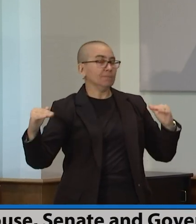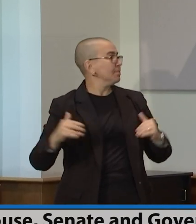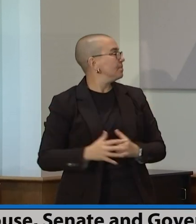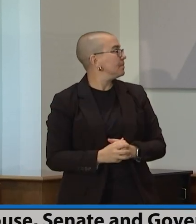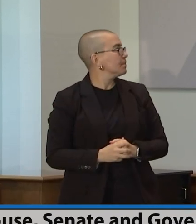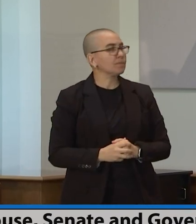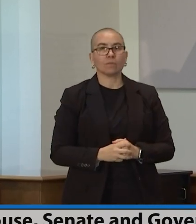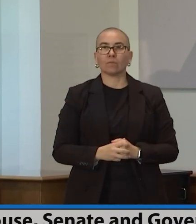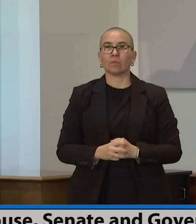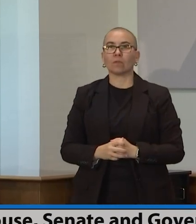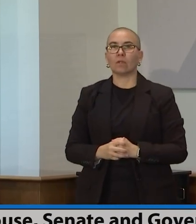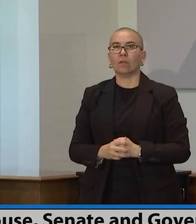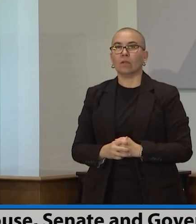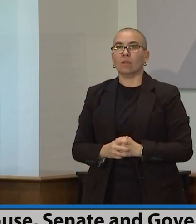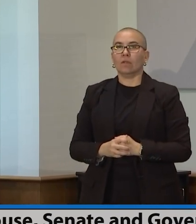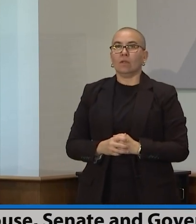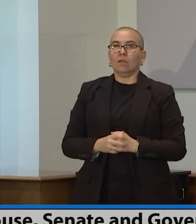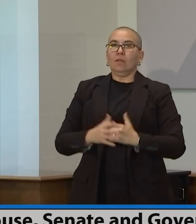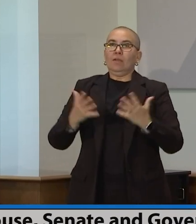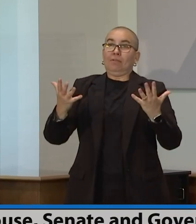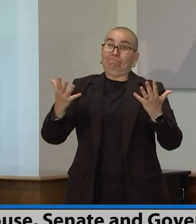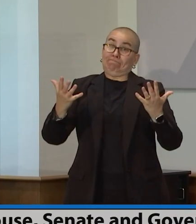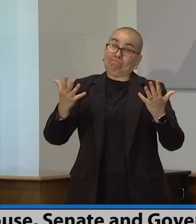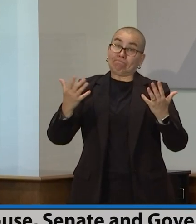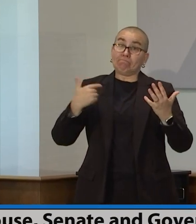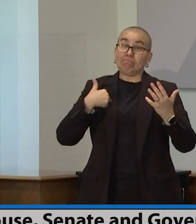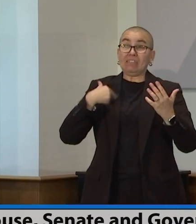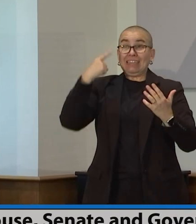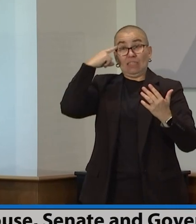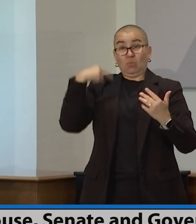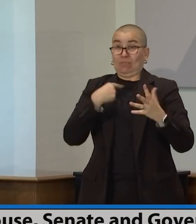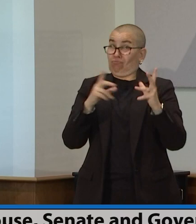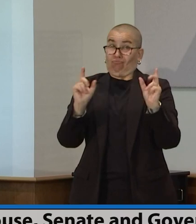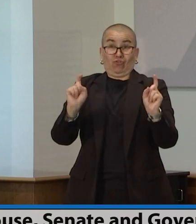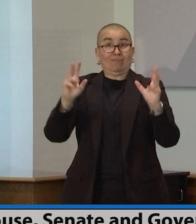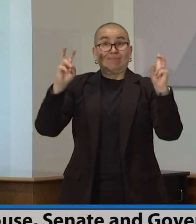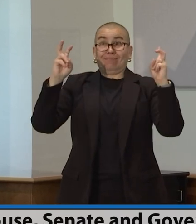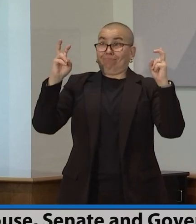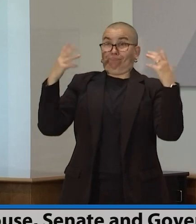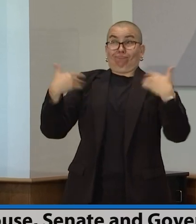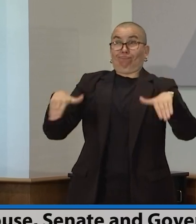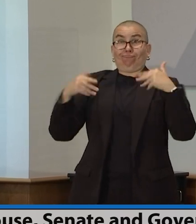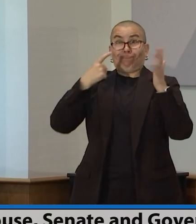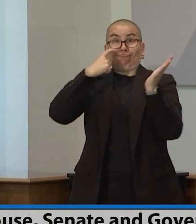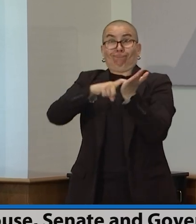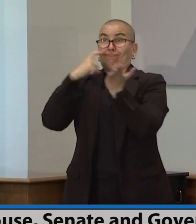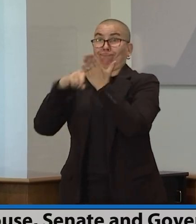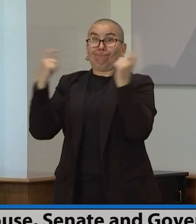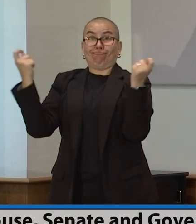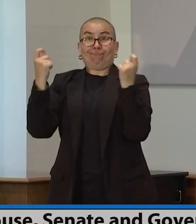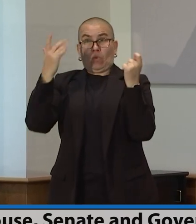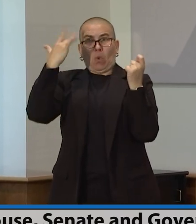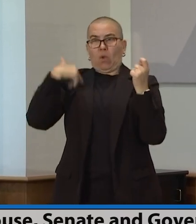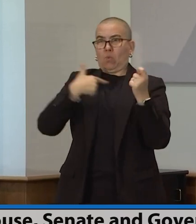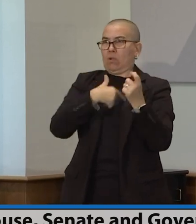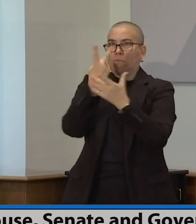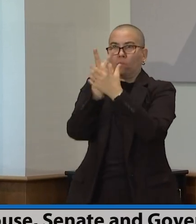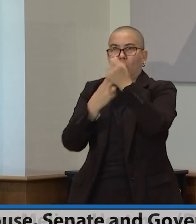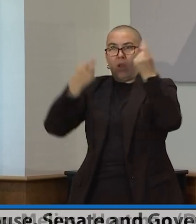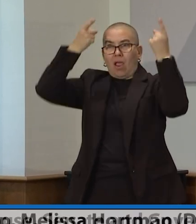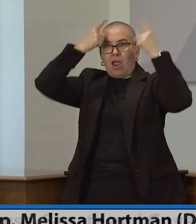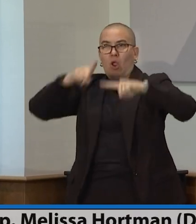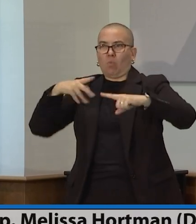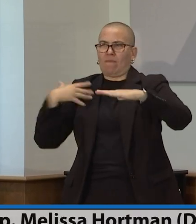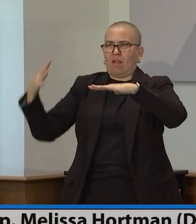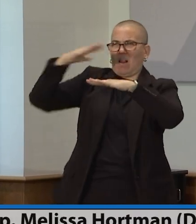I would say we celebrate each other's wins, because there's a lot of common ground. I think that this is an agreement that serves all of